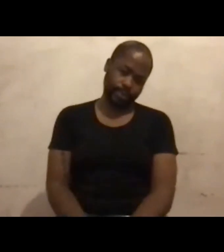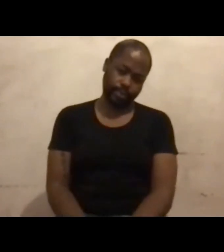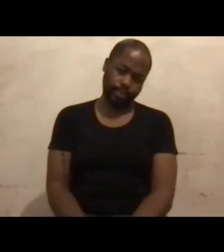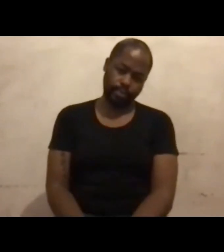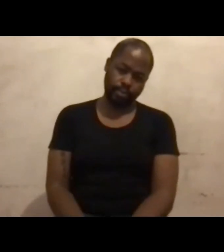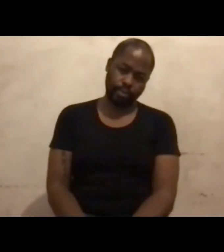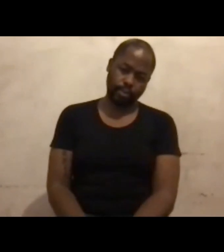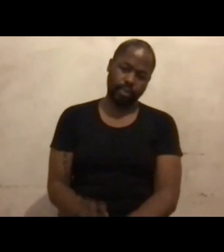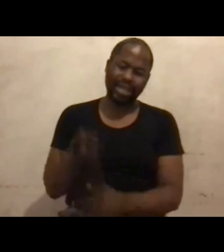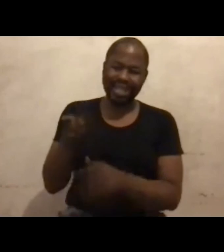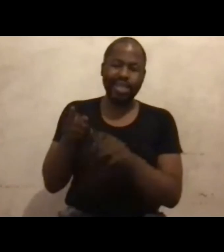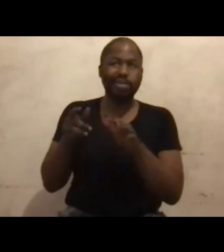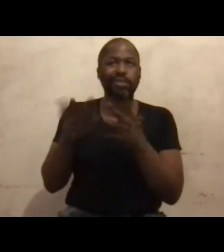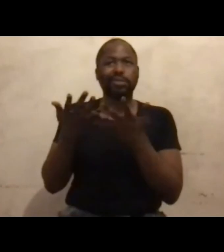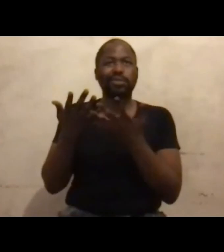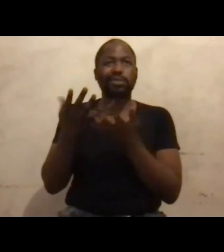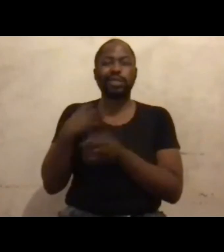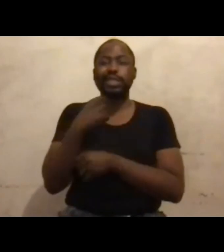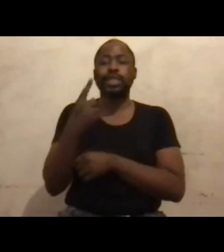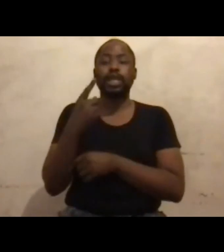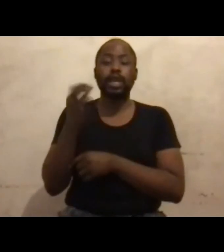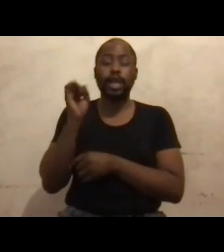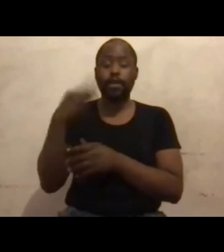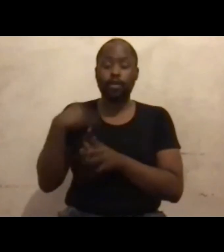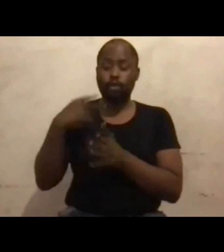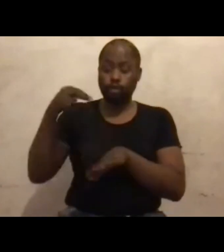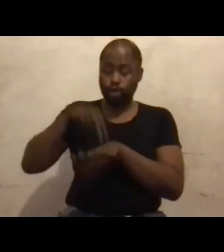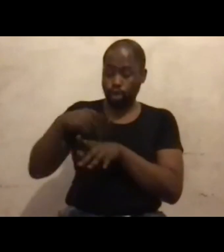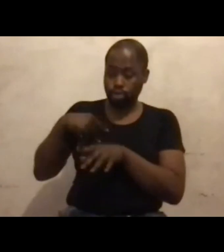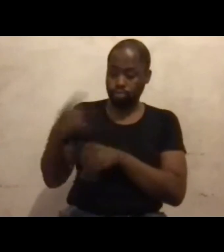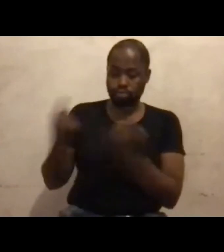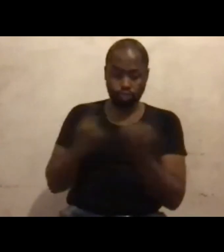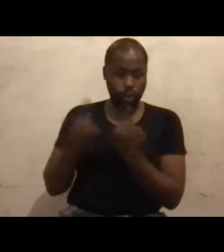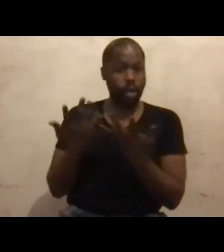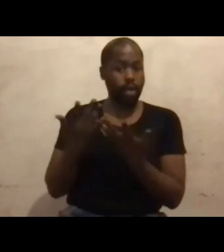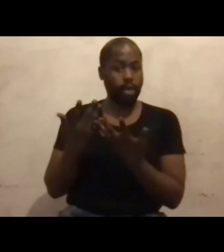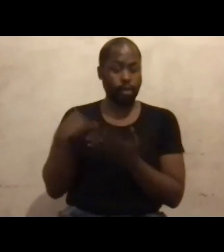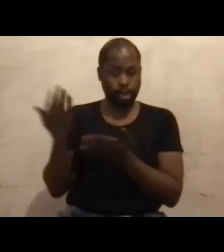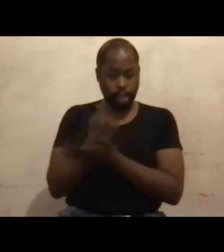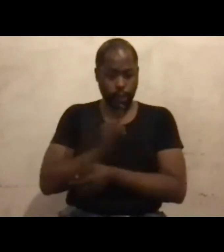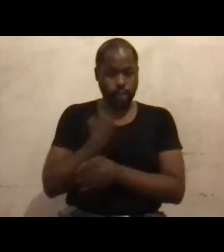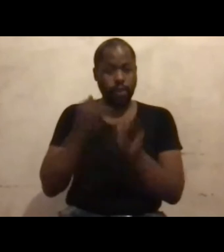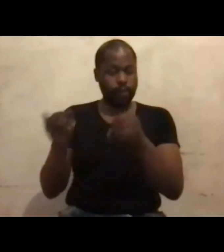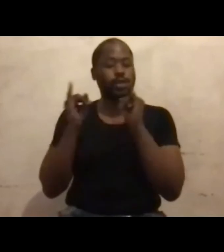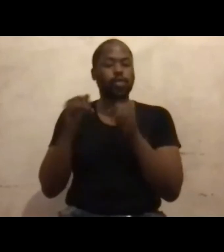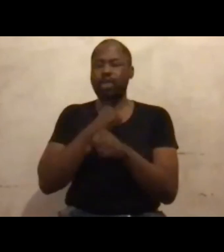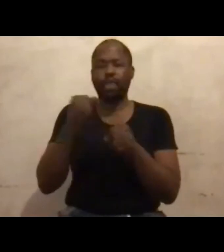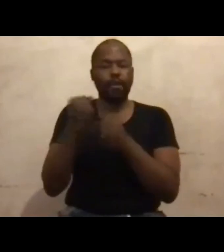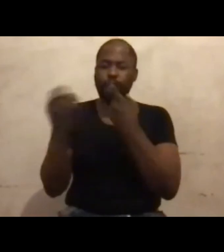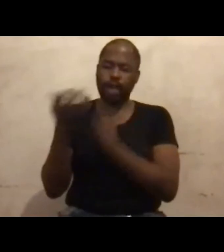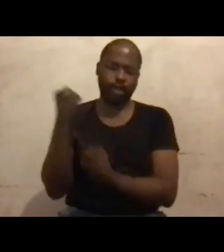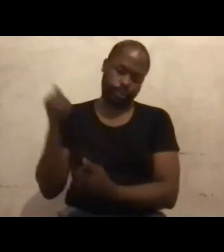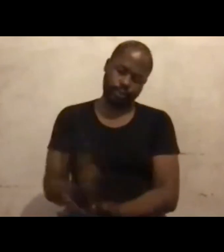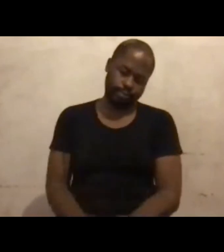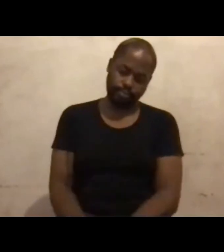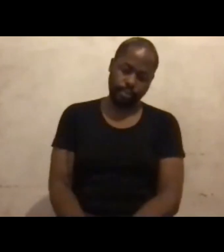Wayne's answer, but he says, unless we stand together and take ourselves seriously, we're not going to achieve that. But it's time